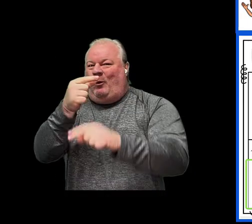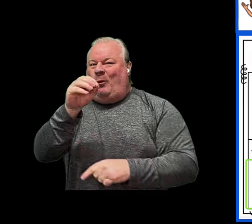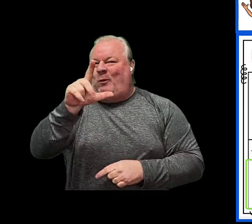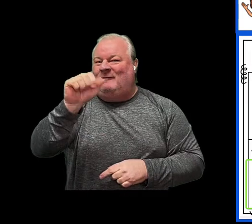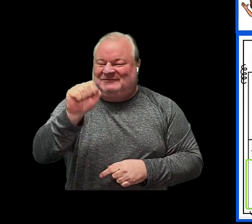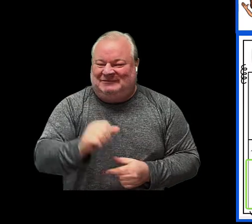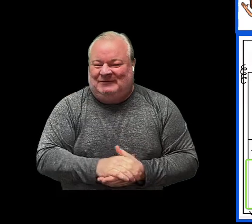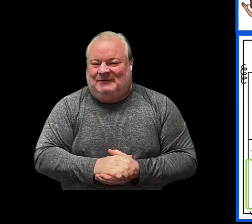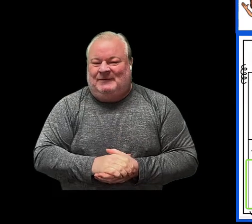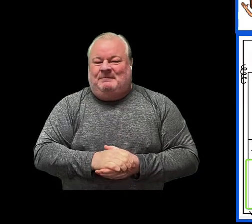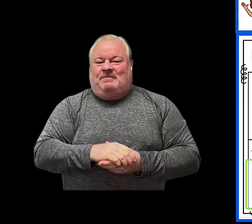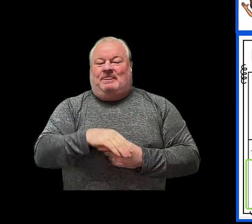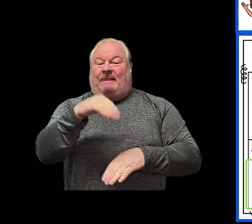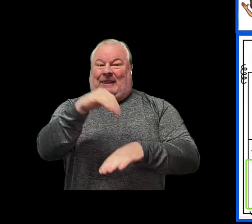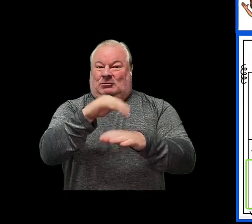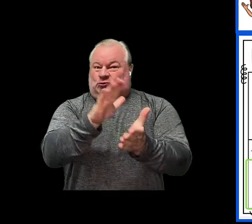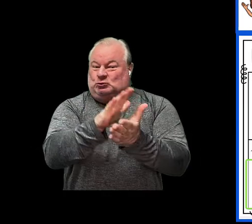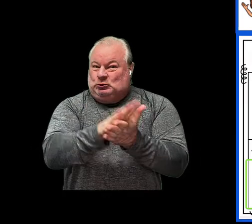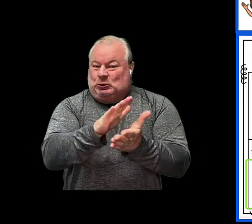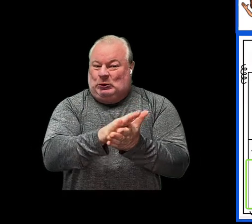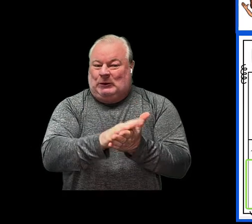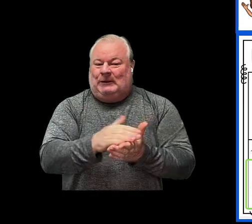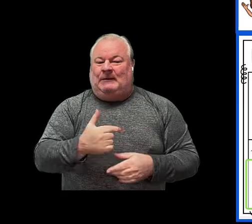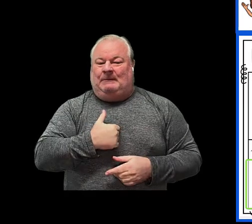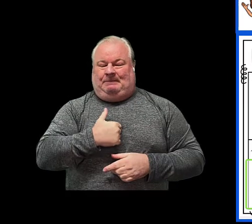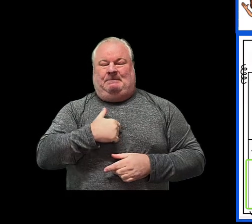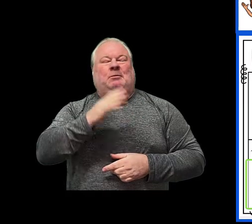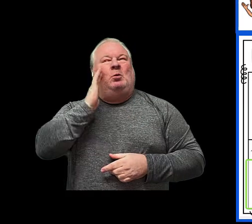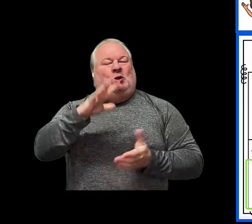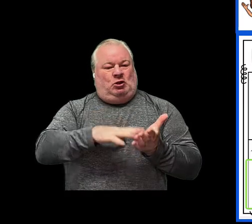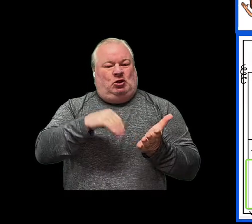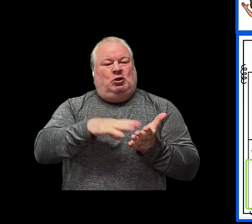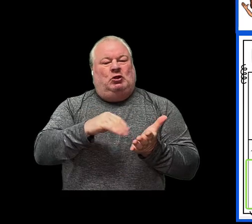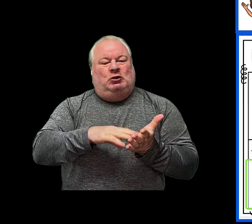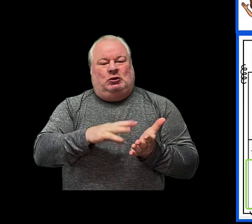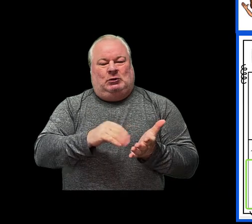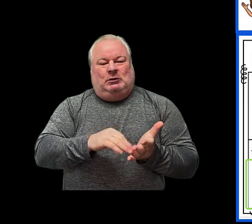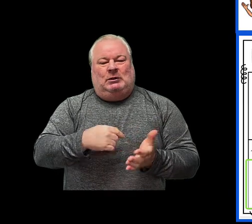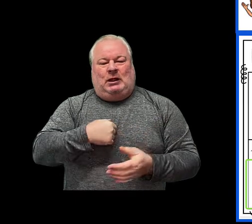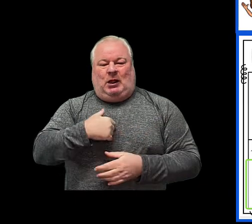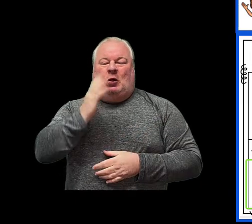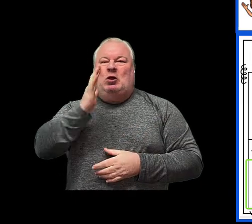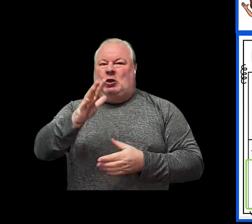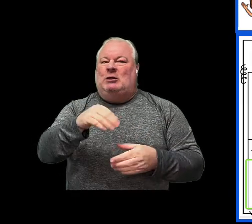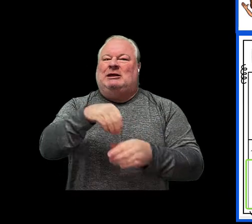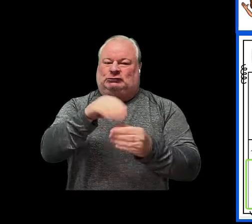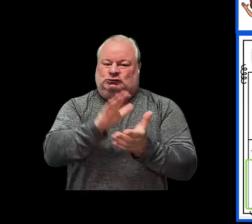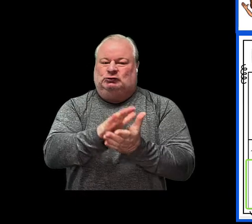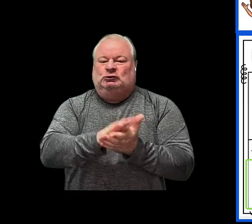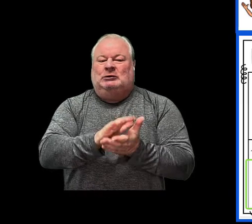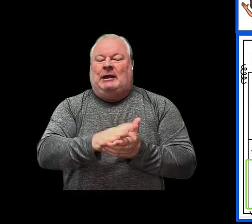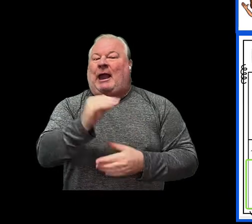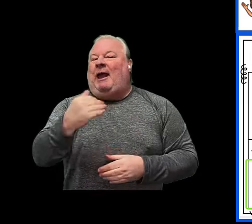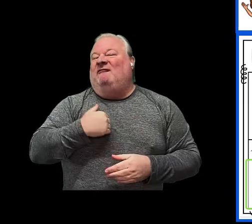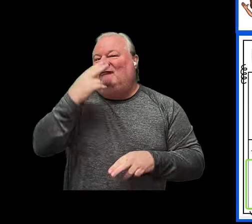at school i will learn i will learn in school